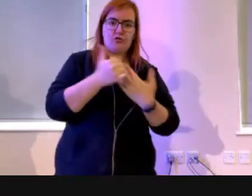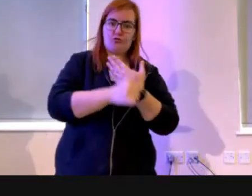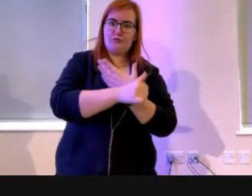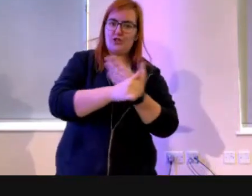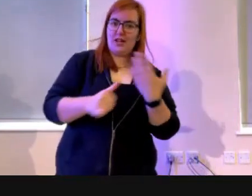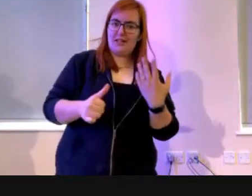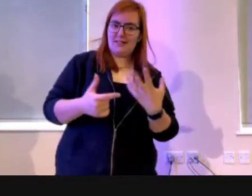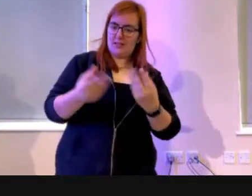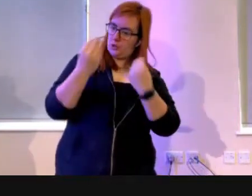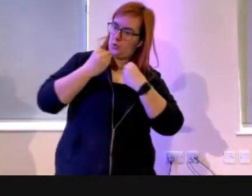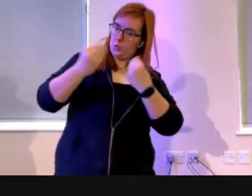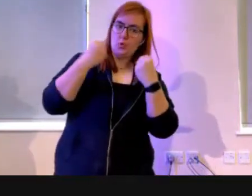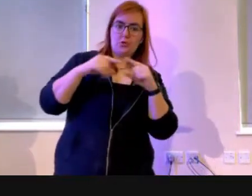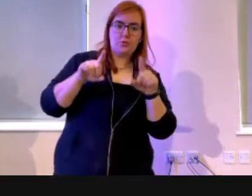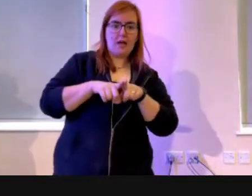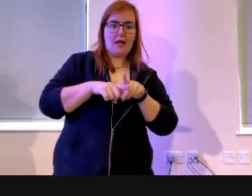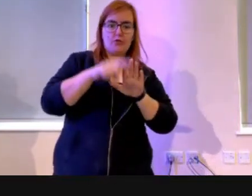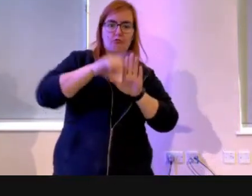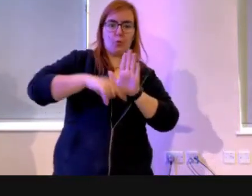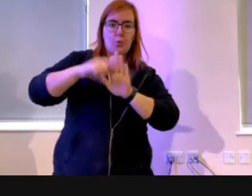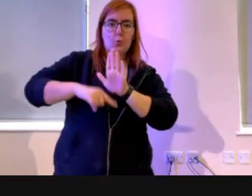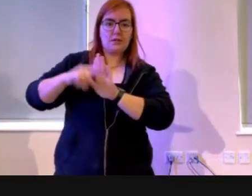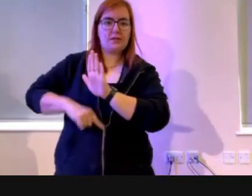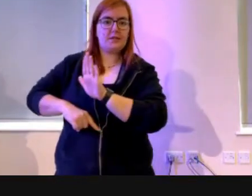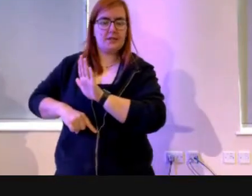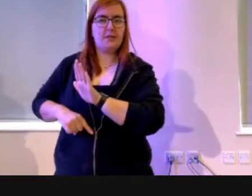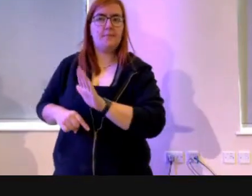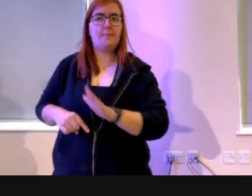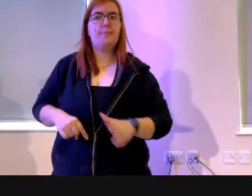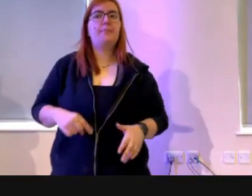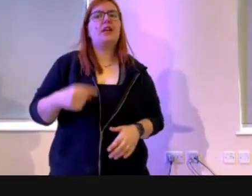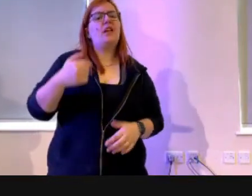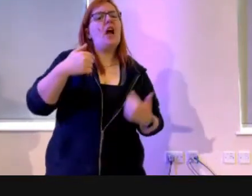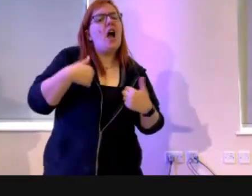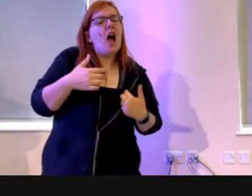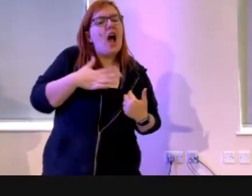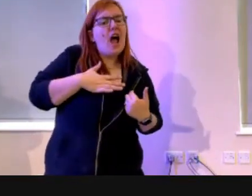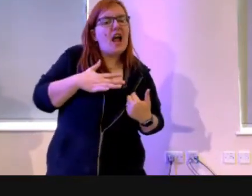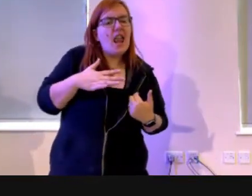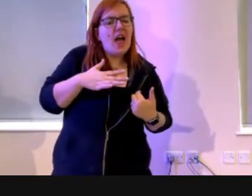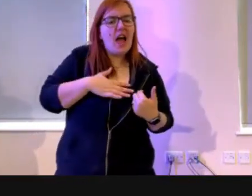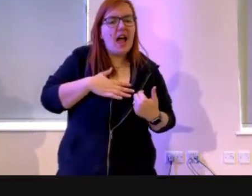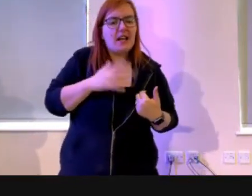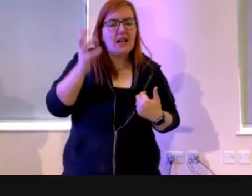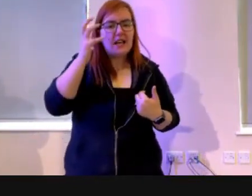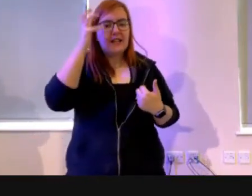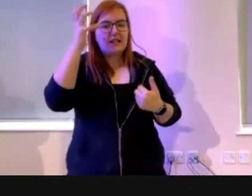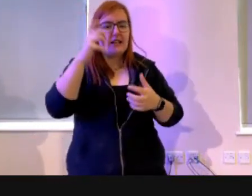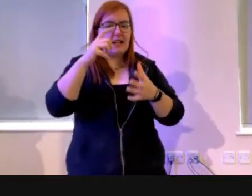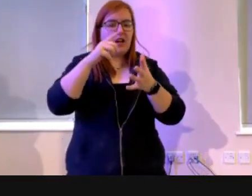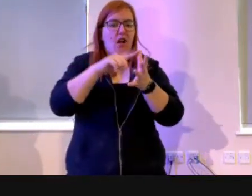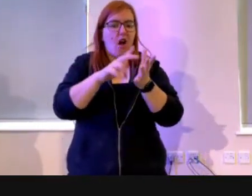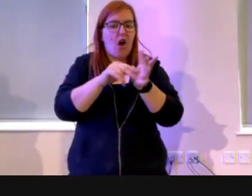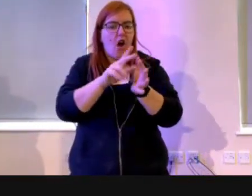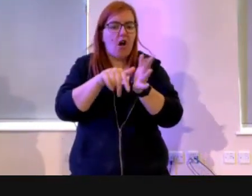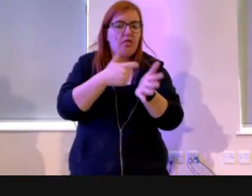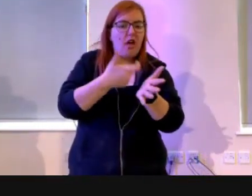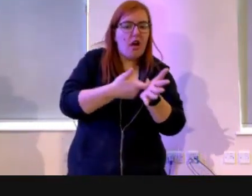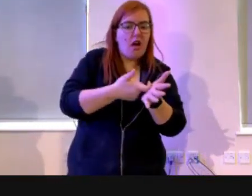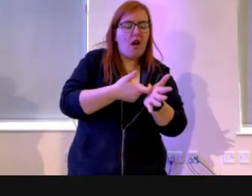I was taught. And I remember very, I mean I liked sort of King Arthur and the knights of the round table and this idea of a moral code